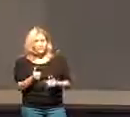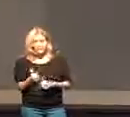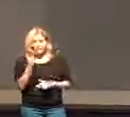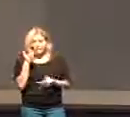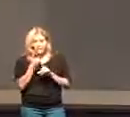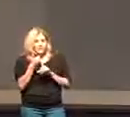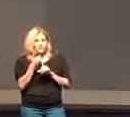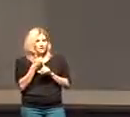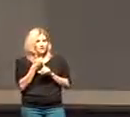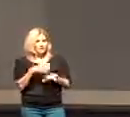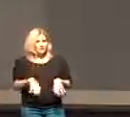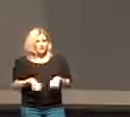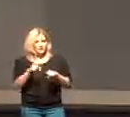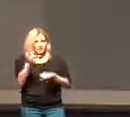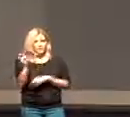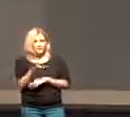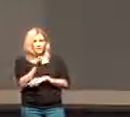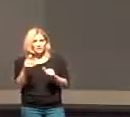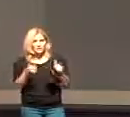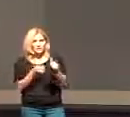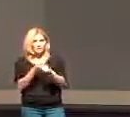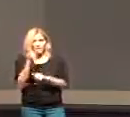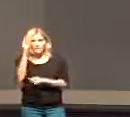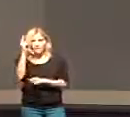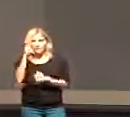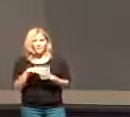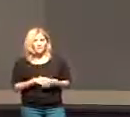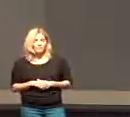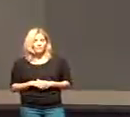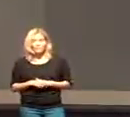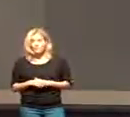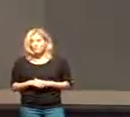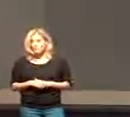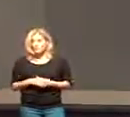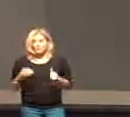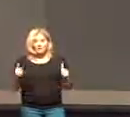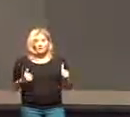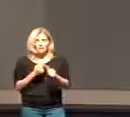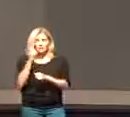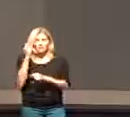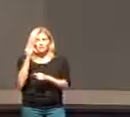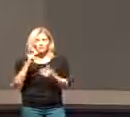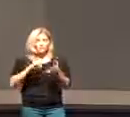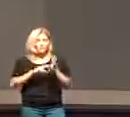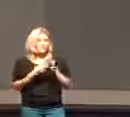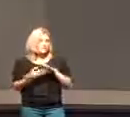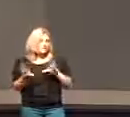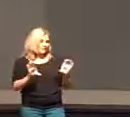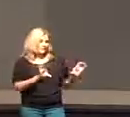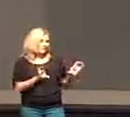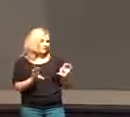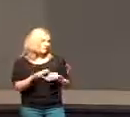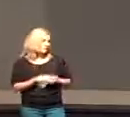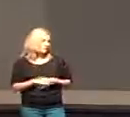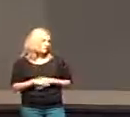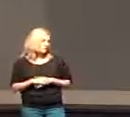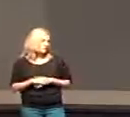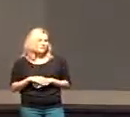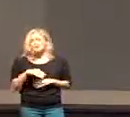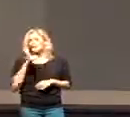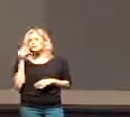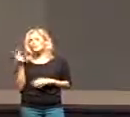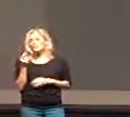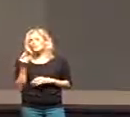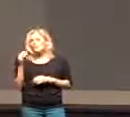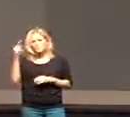ourself we take up the cross and then we follow him and to follow him implies action it's not